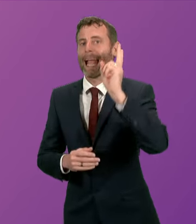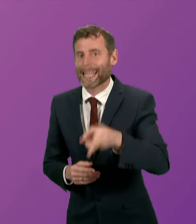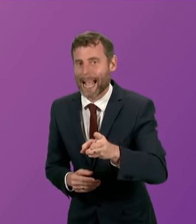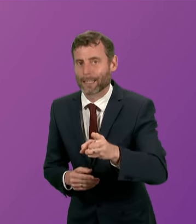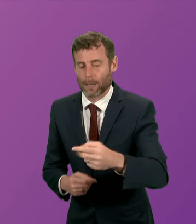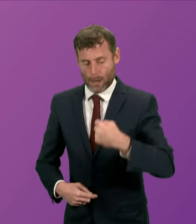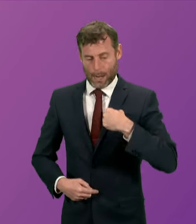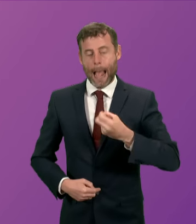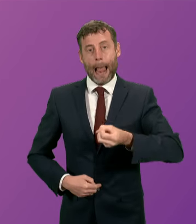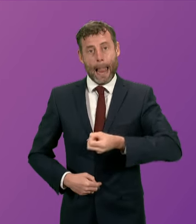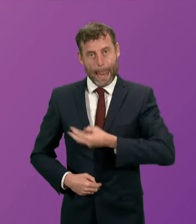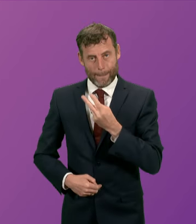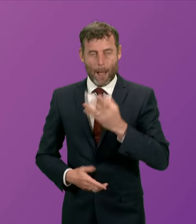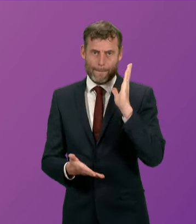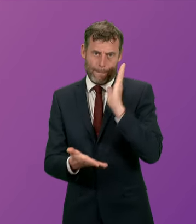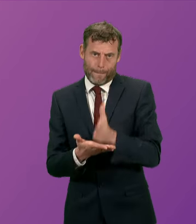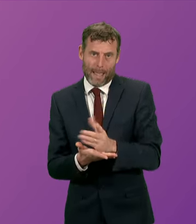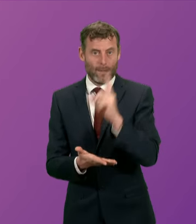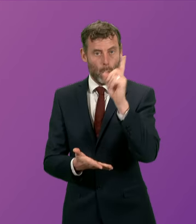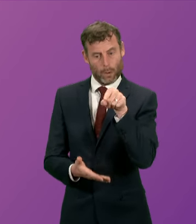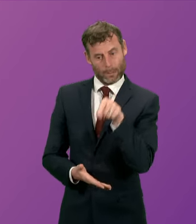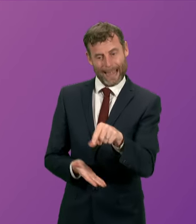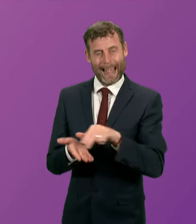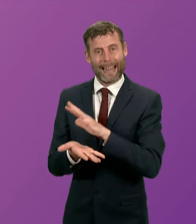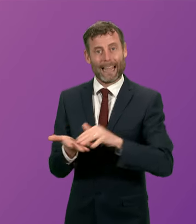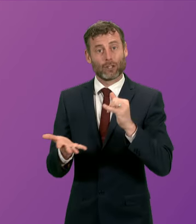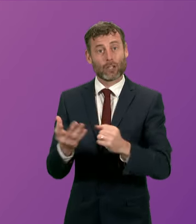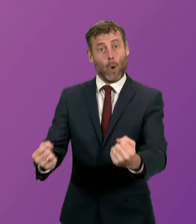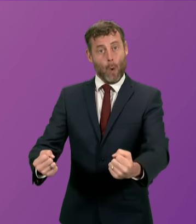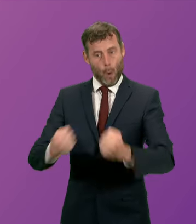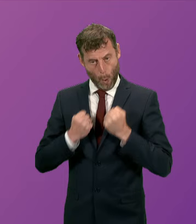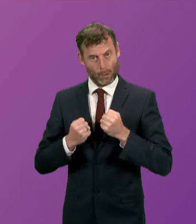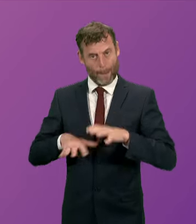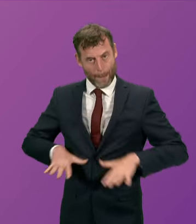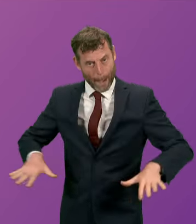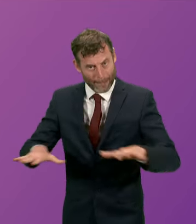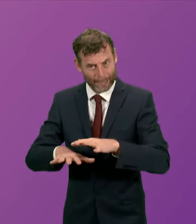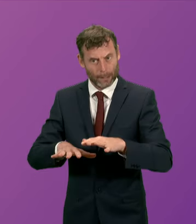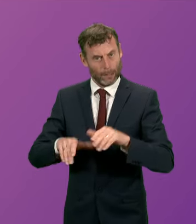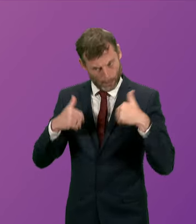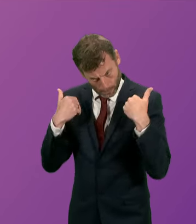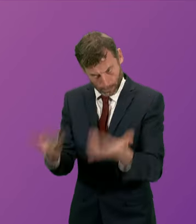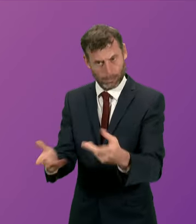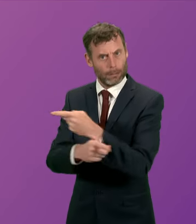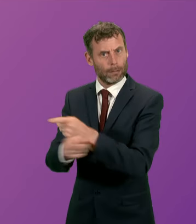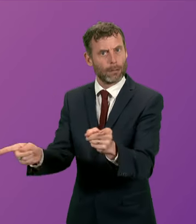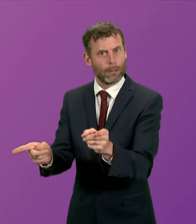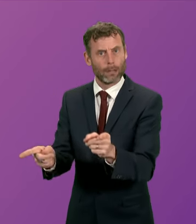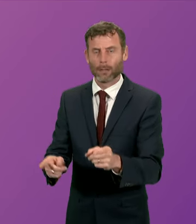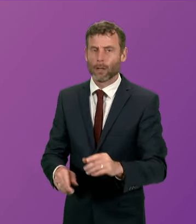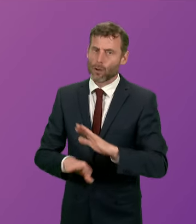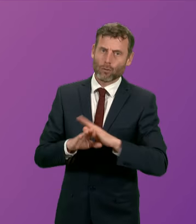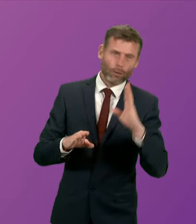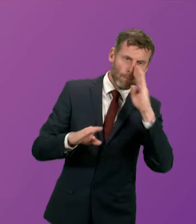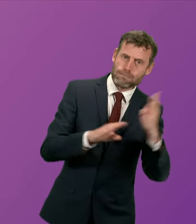publicly owned and publicly funded. Not more people going private under the SNP. And let me also quote